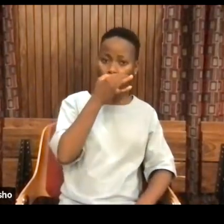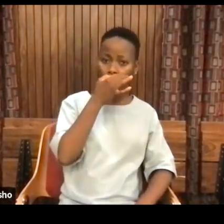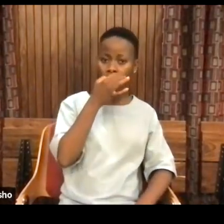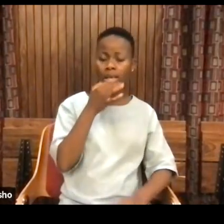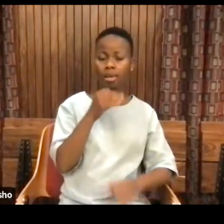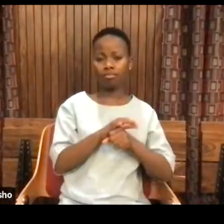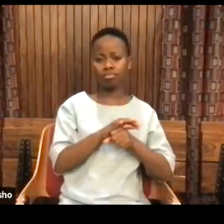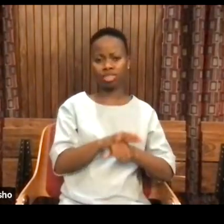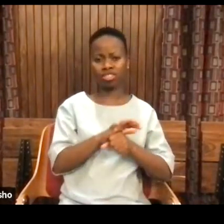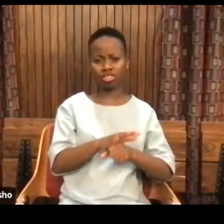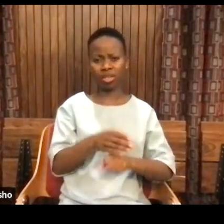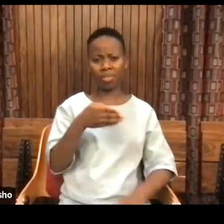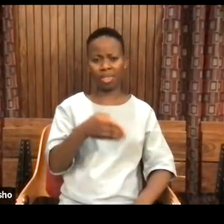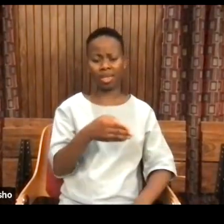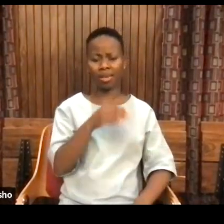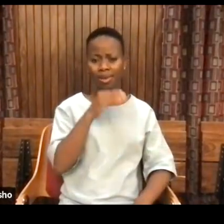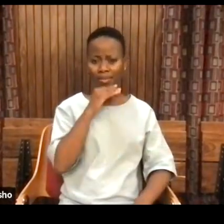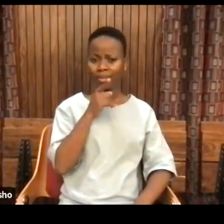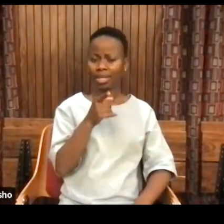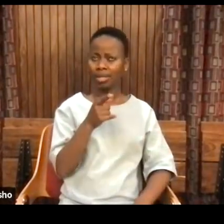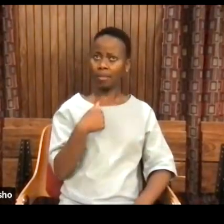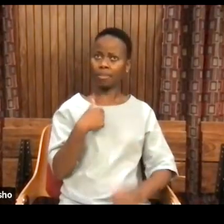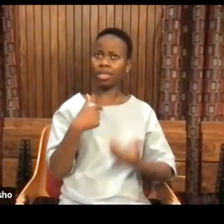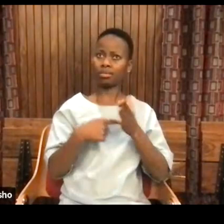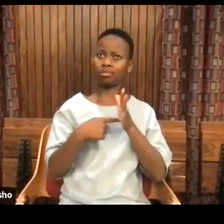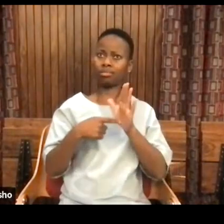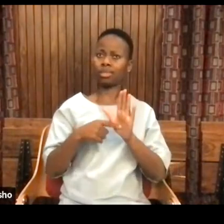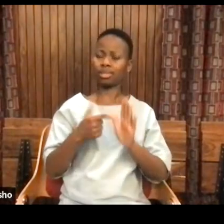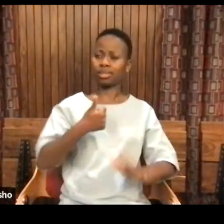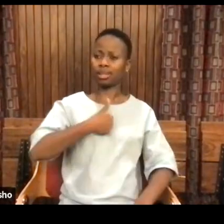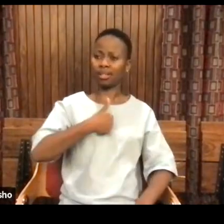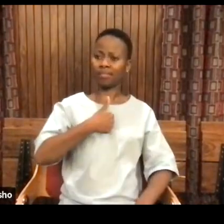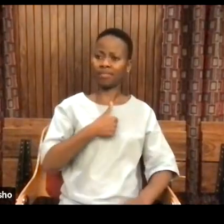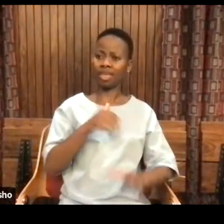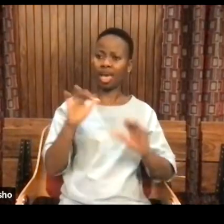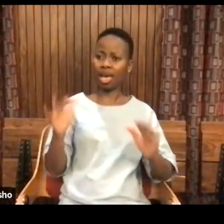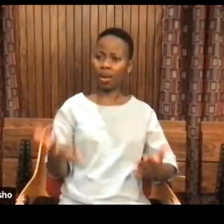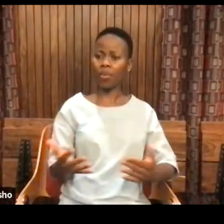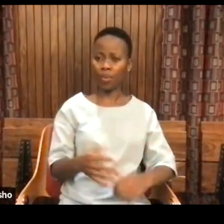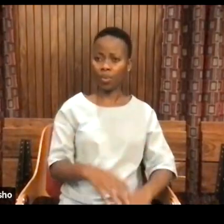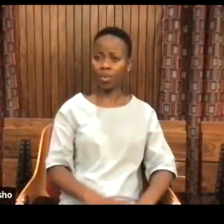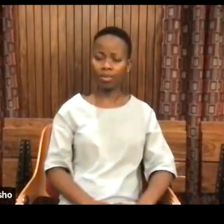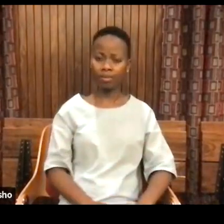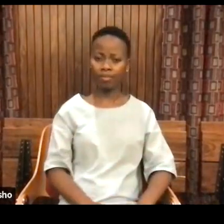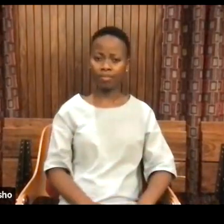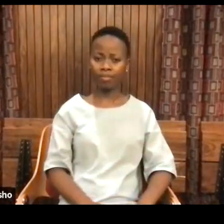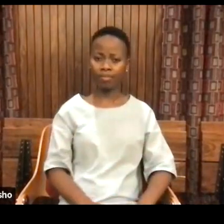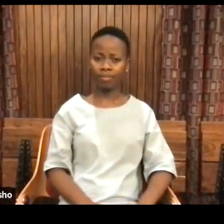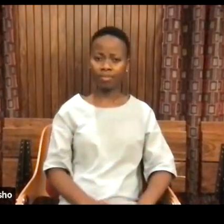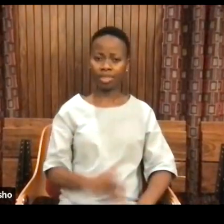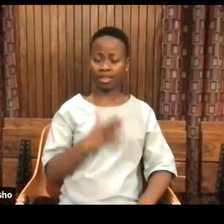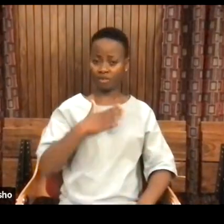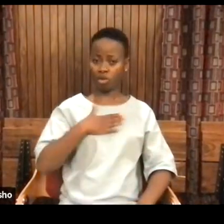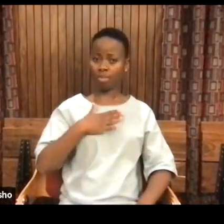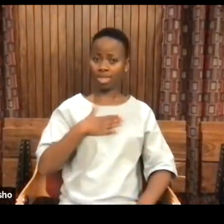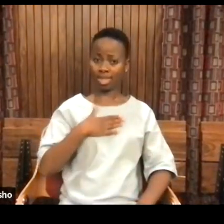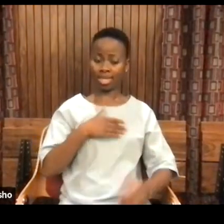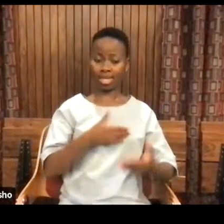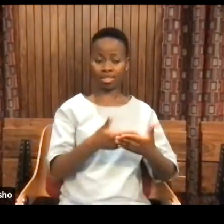what do you exemplify? So, for me, signing that document